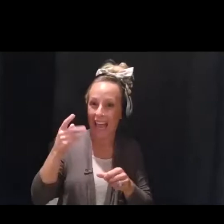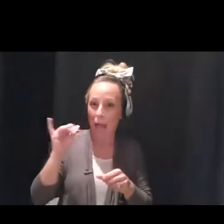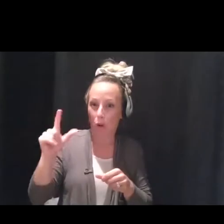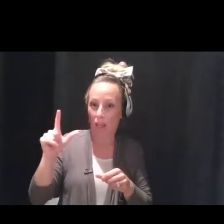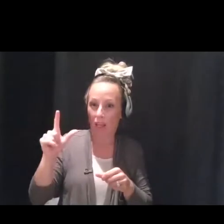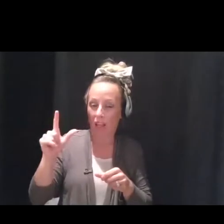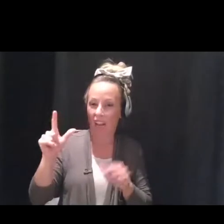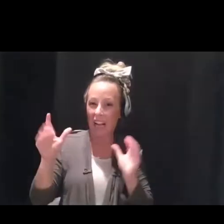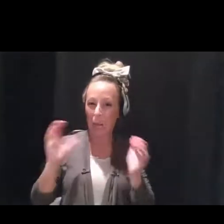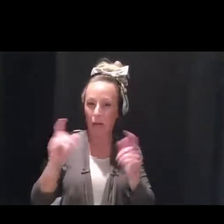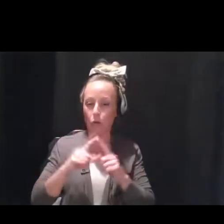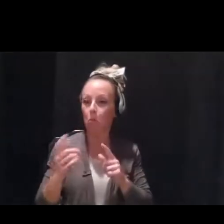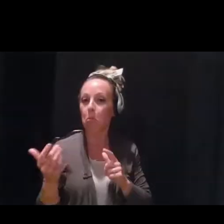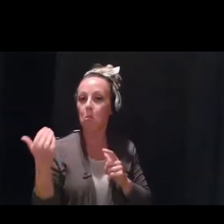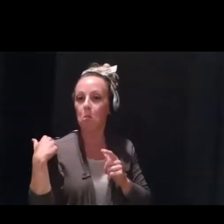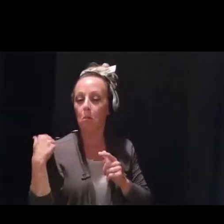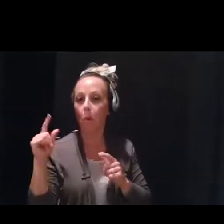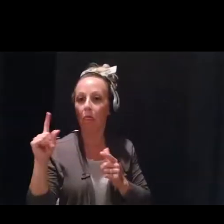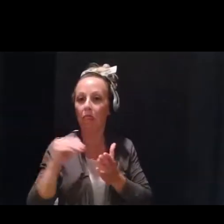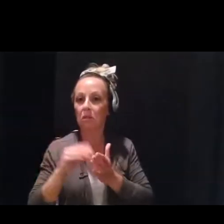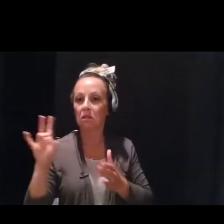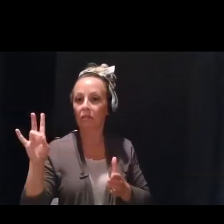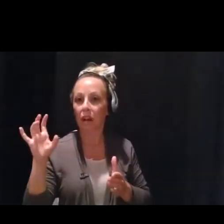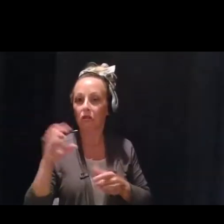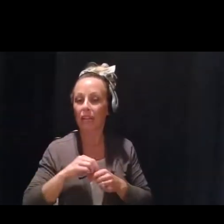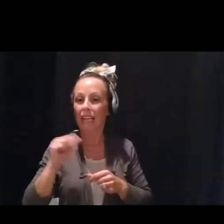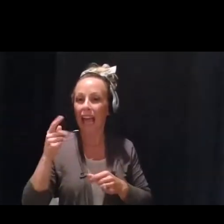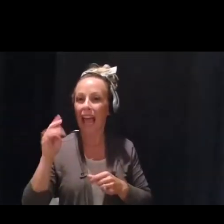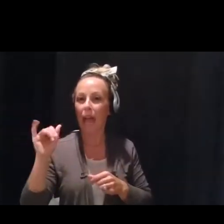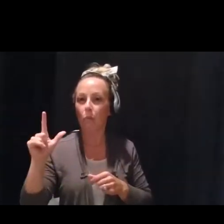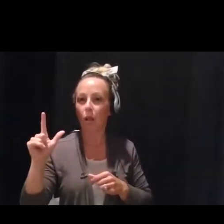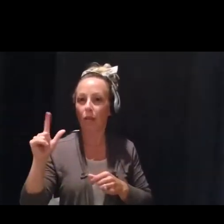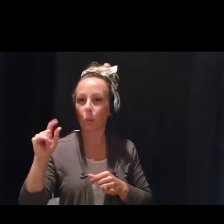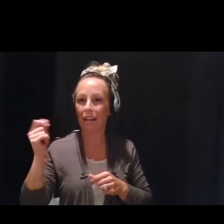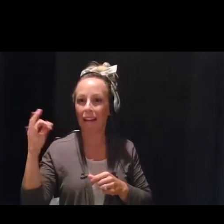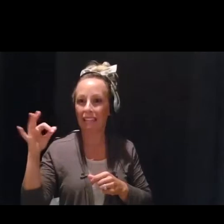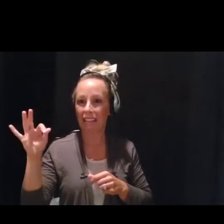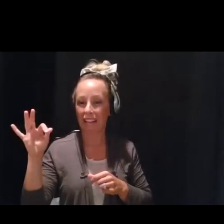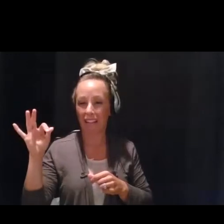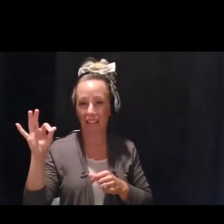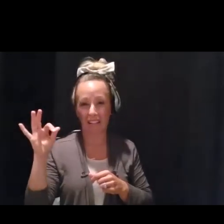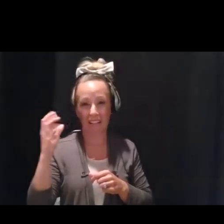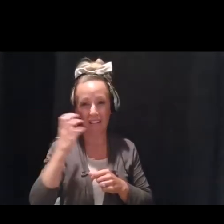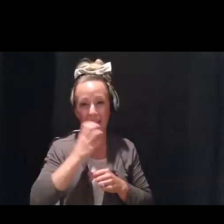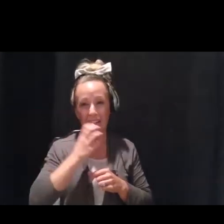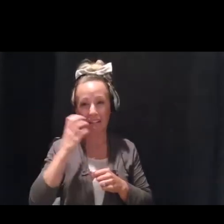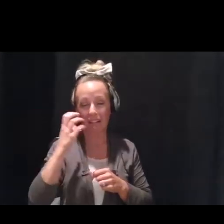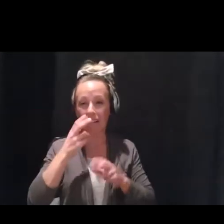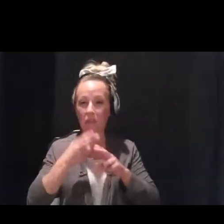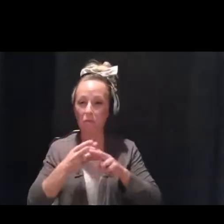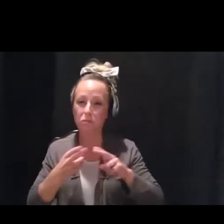approximately 1,700 in April of 2019. It's a phenomenal increase.